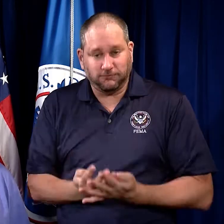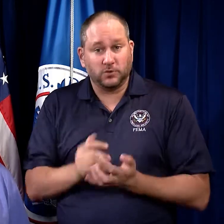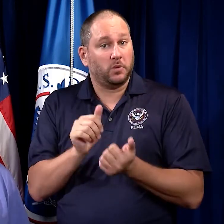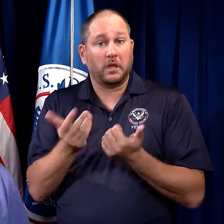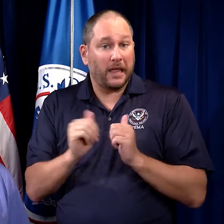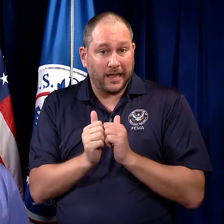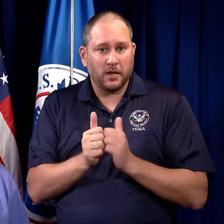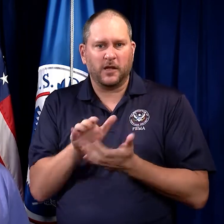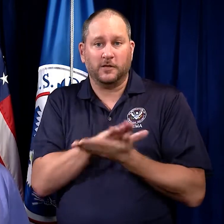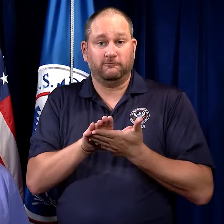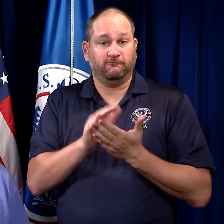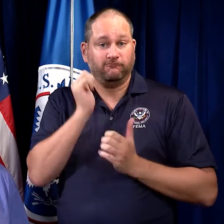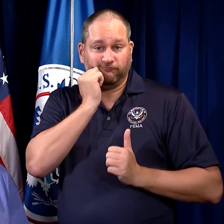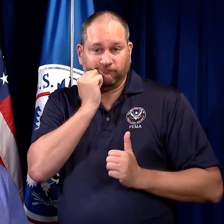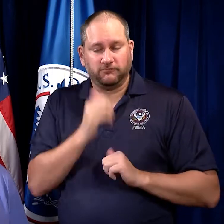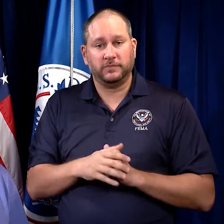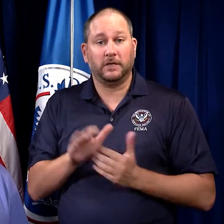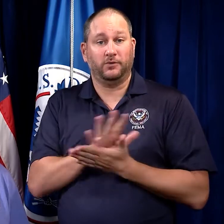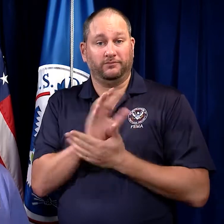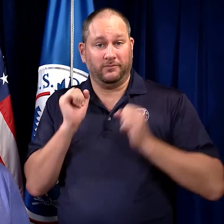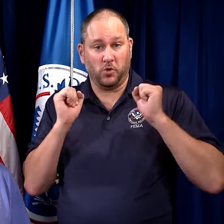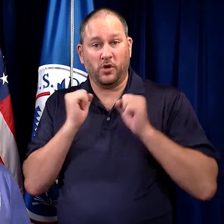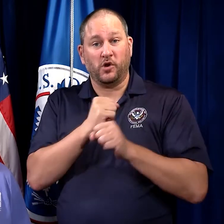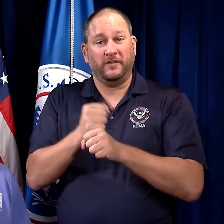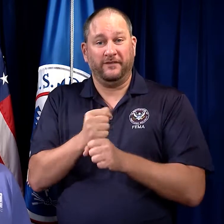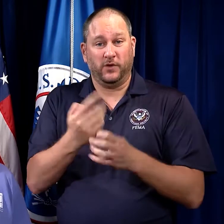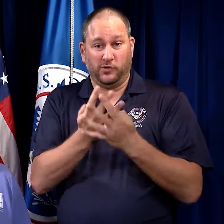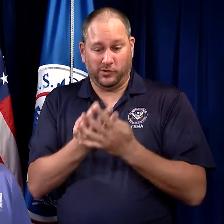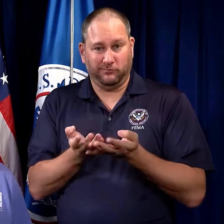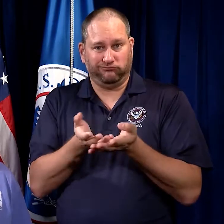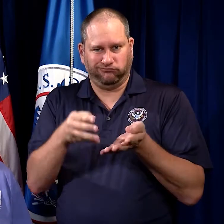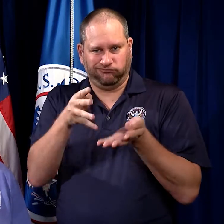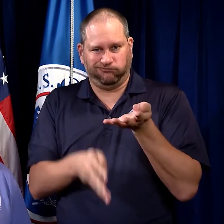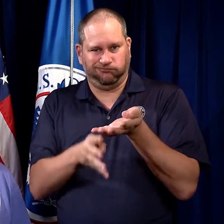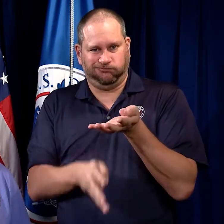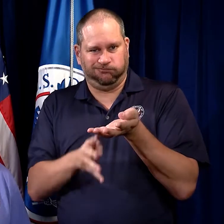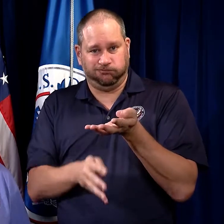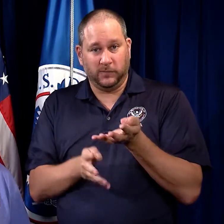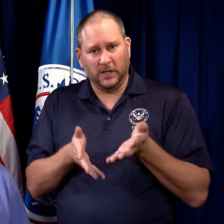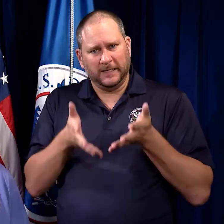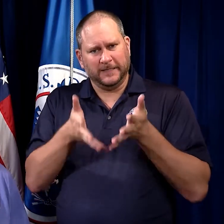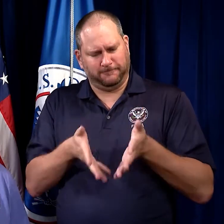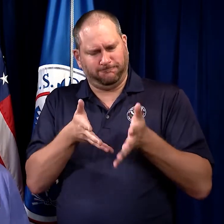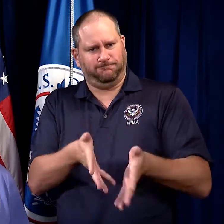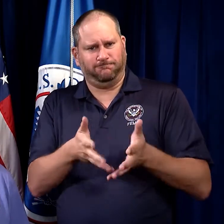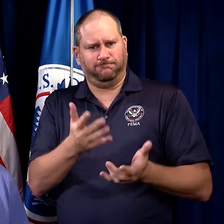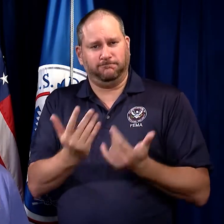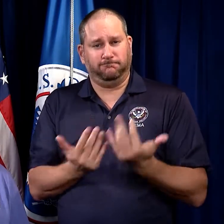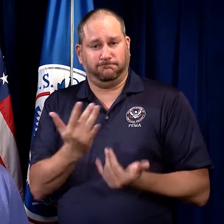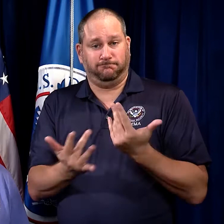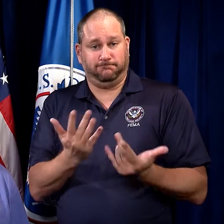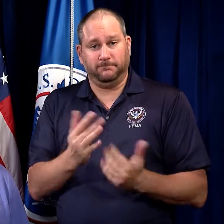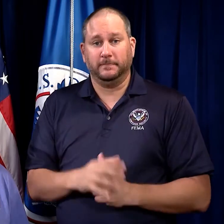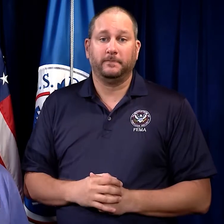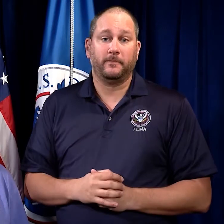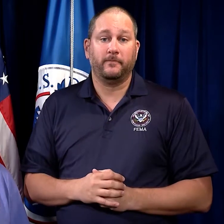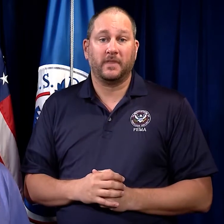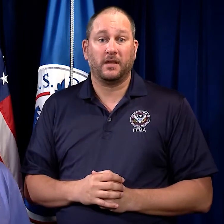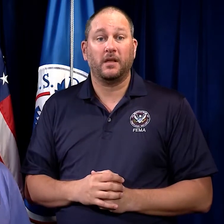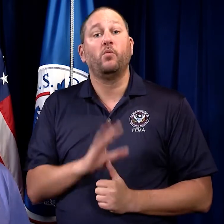through a clean cloth, paper towel, or coffee filter, or allow it to settle before boiling it. When